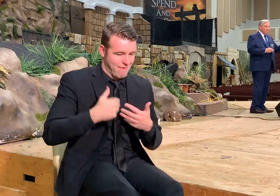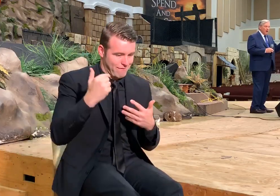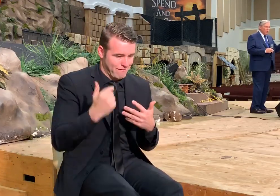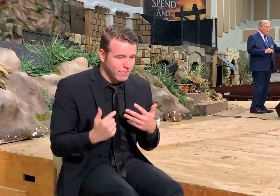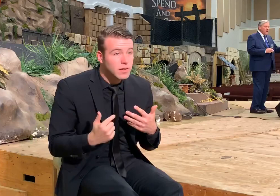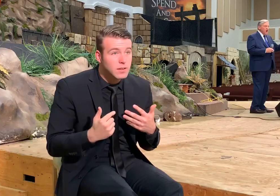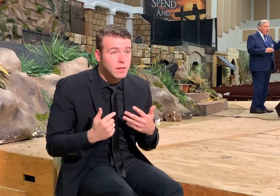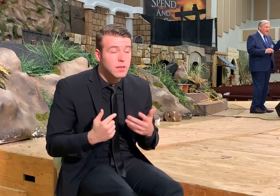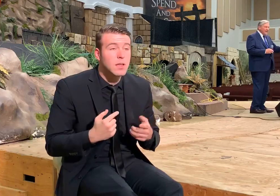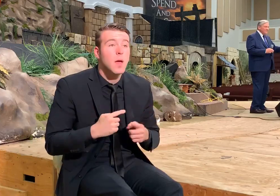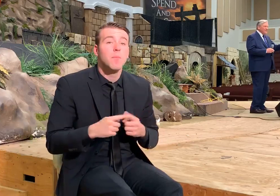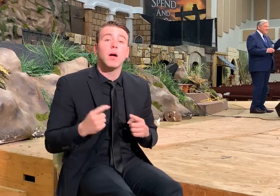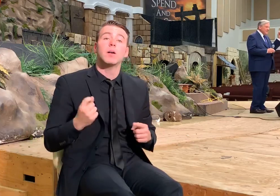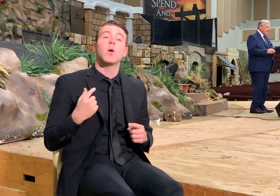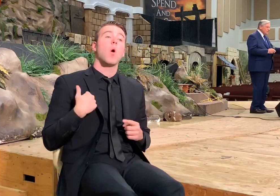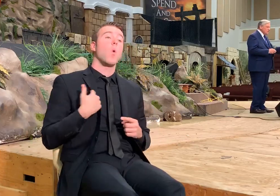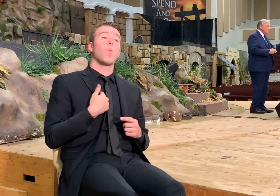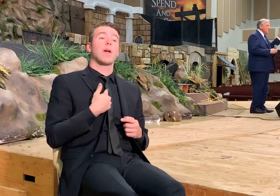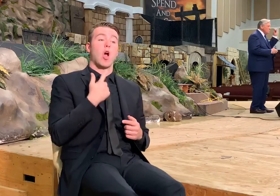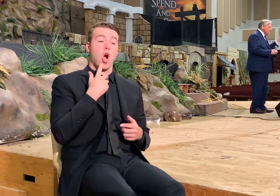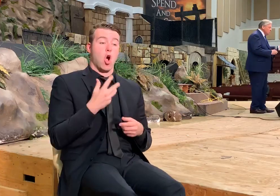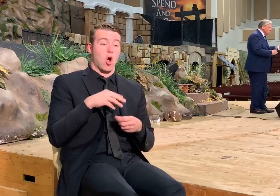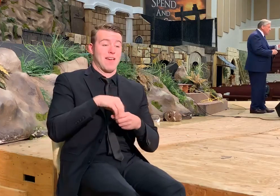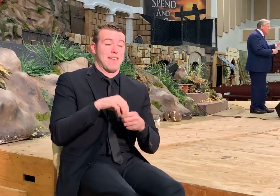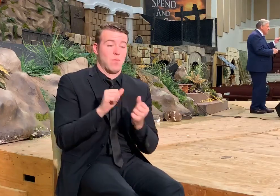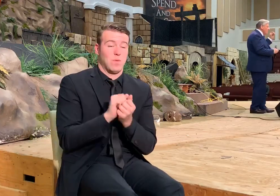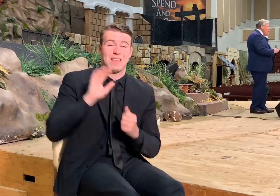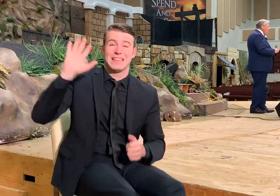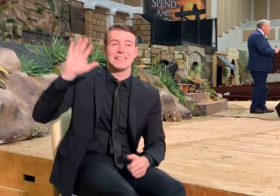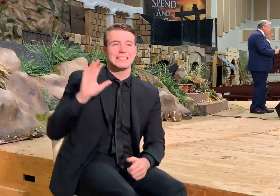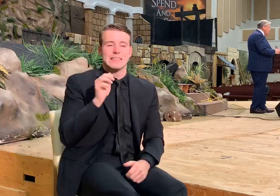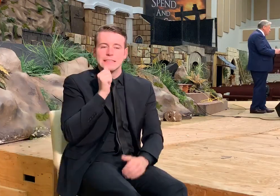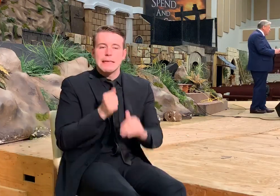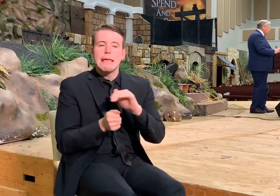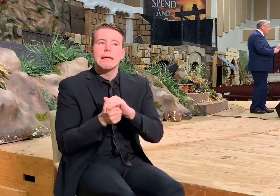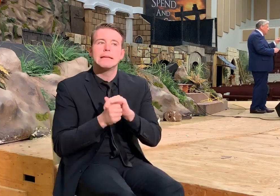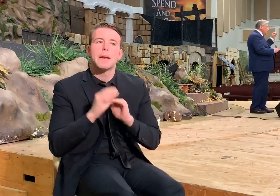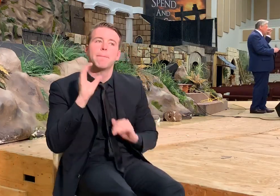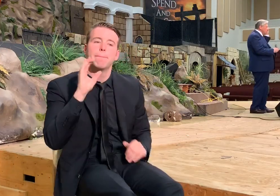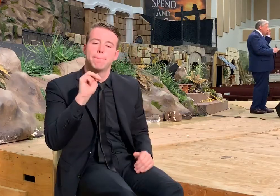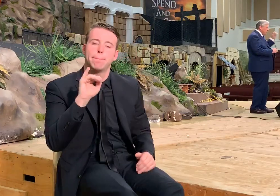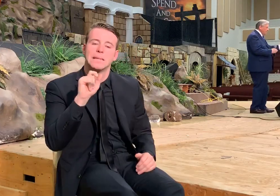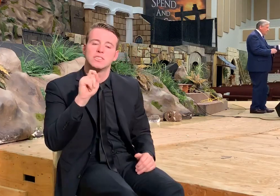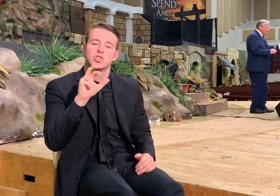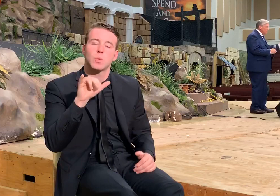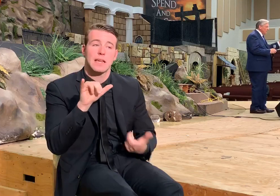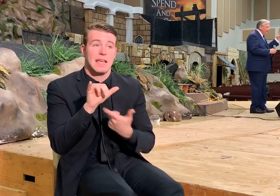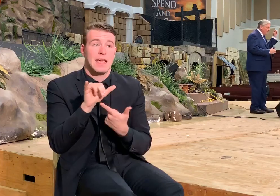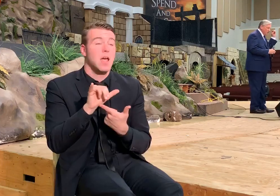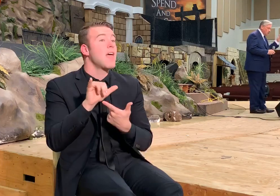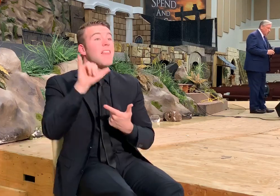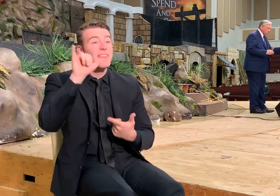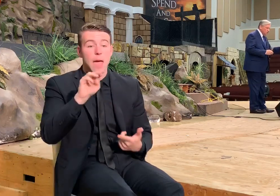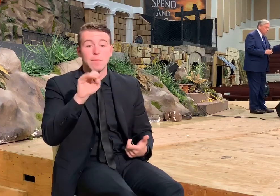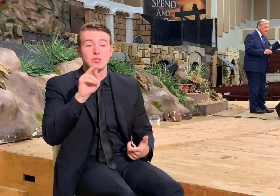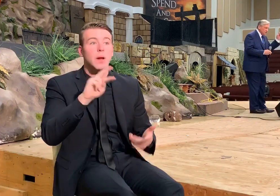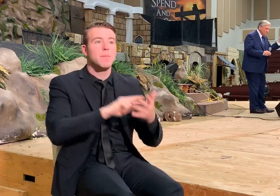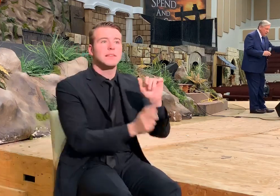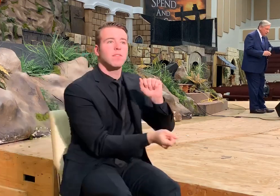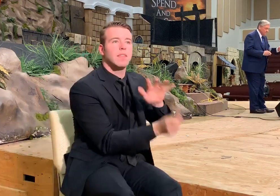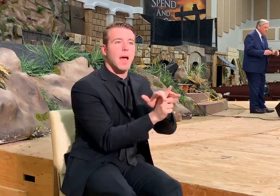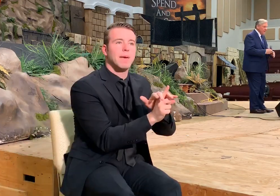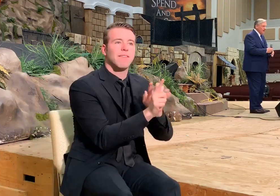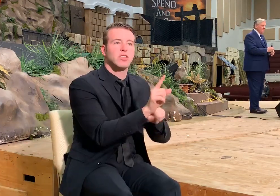to come. But we are in this hidden mystery of all mysteries, which is the coming of the church